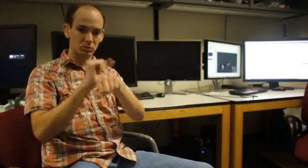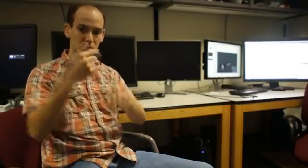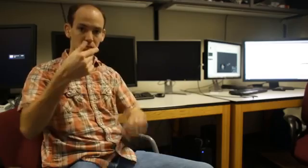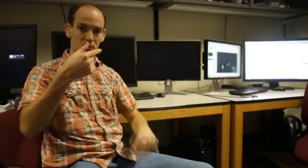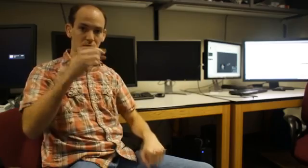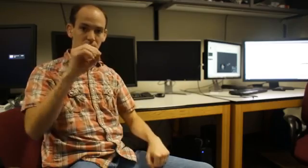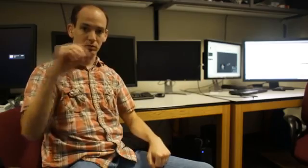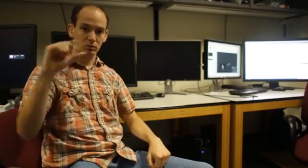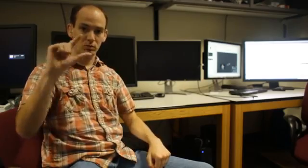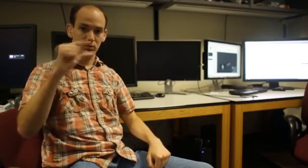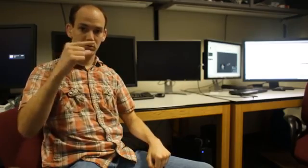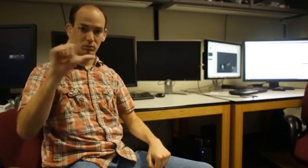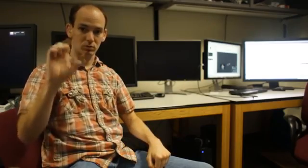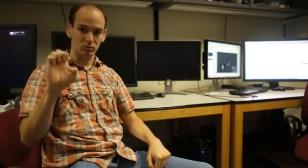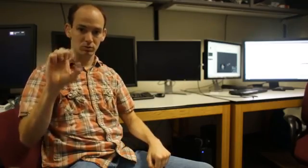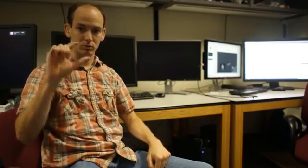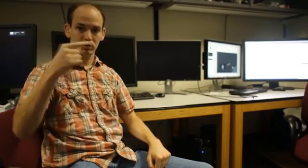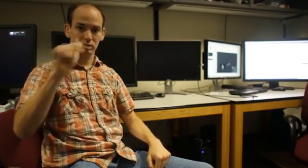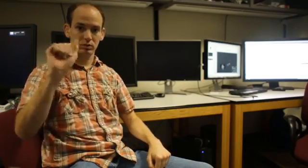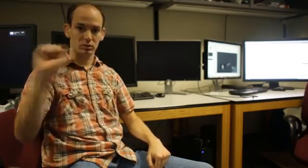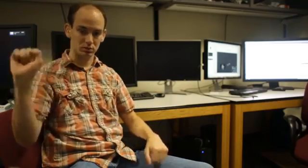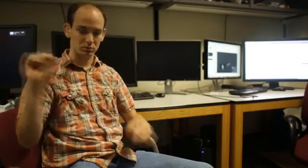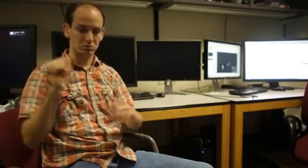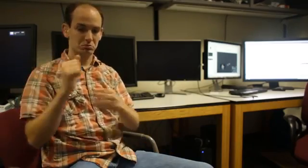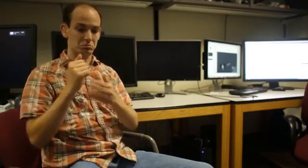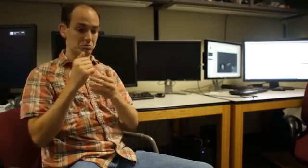We're working with the Google Glass in our research.